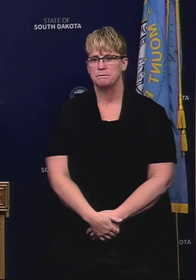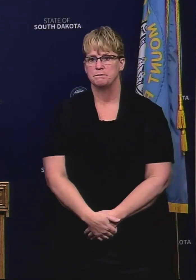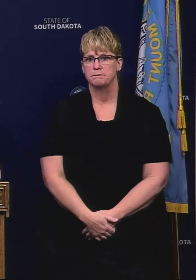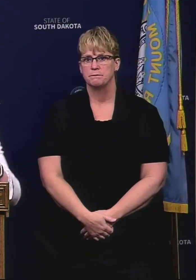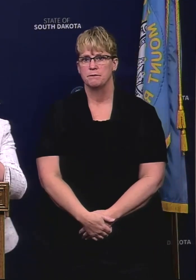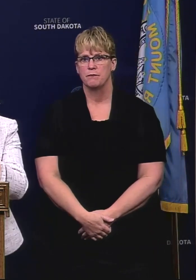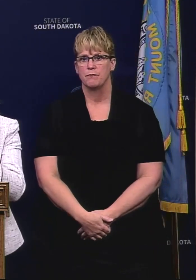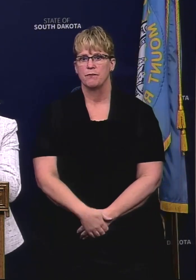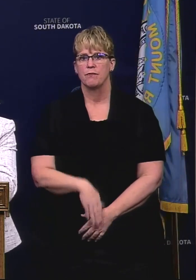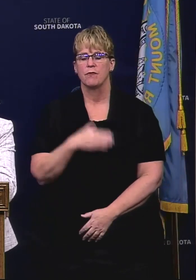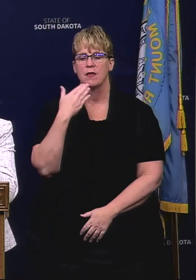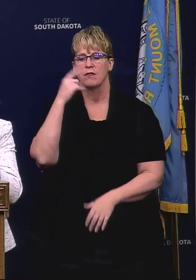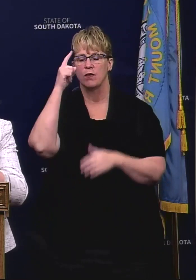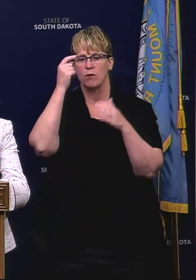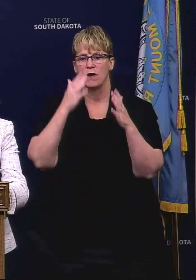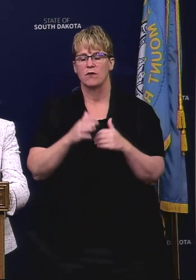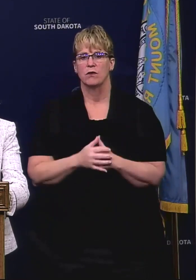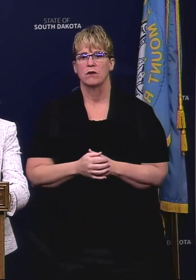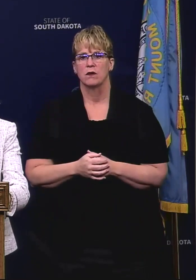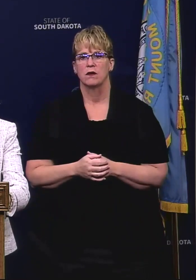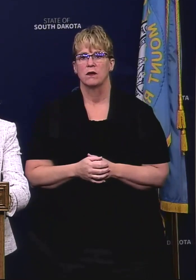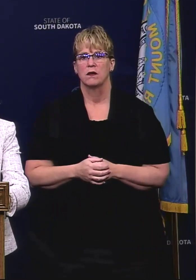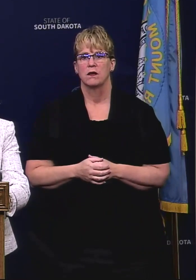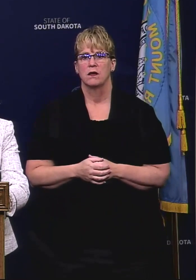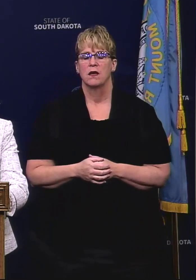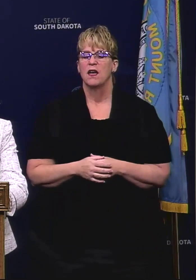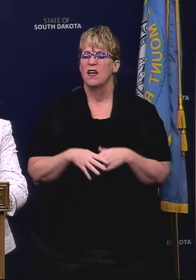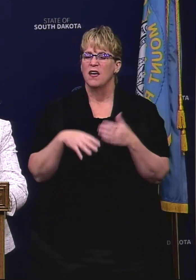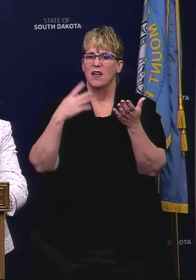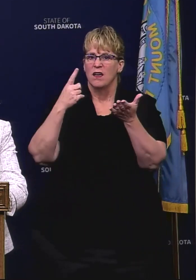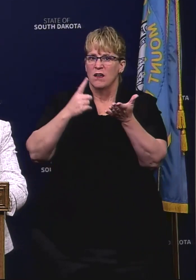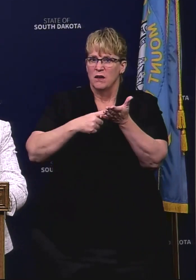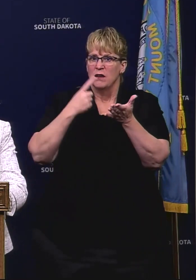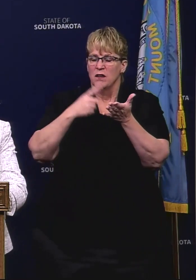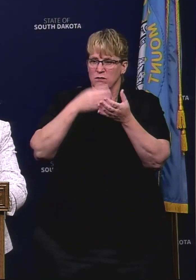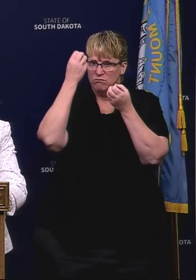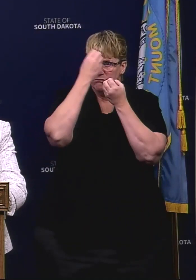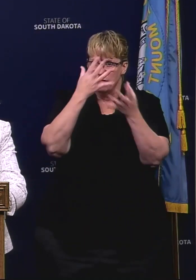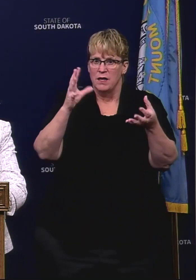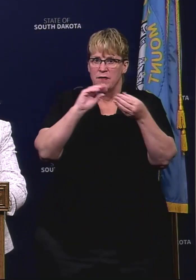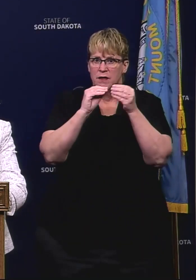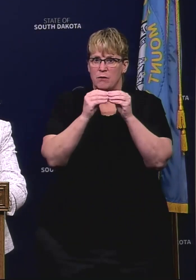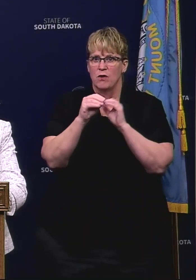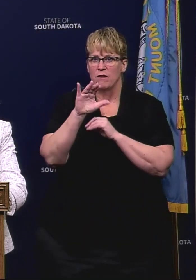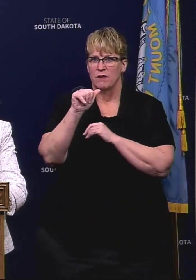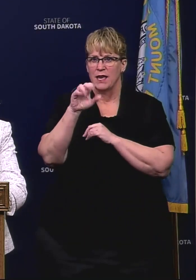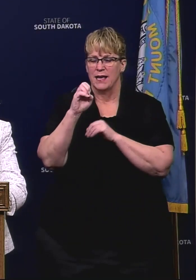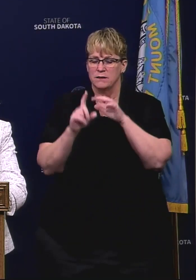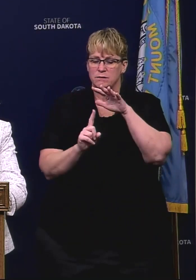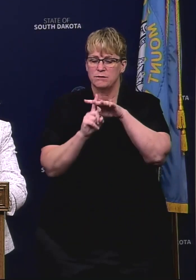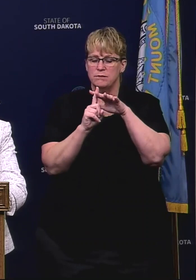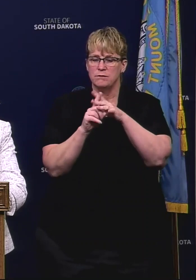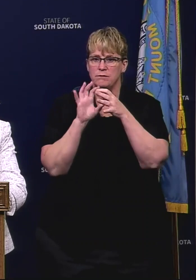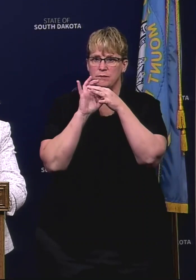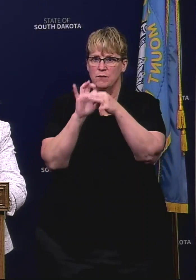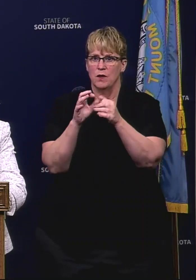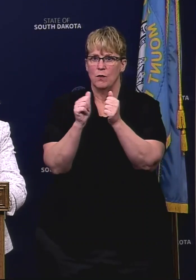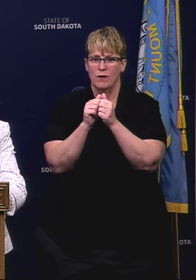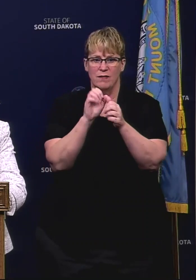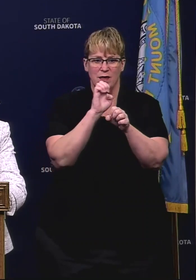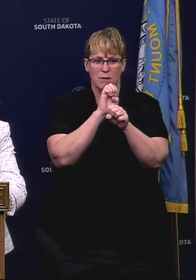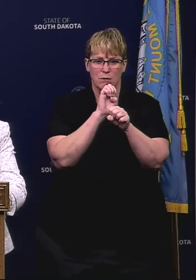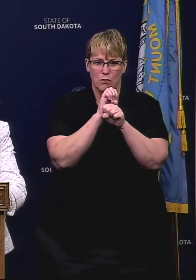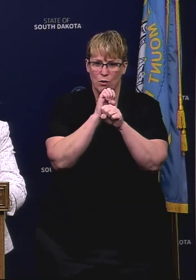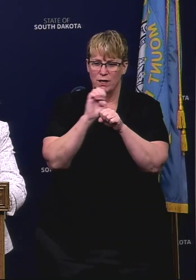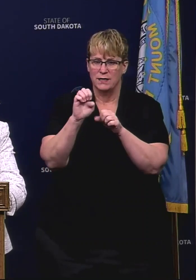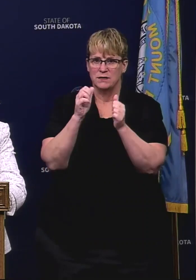Thank You Governor. So from time to time we've updated folks on the number of cases that we've had associated with employees of